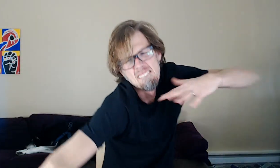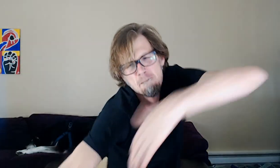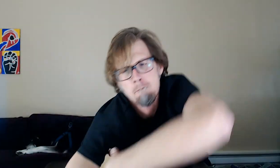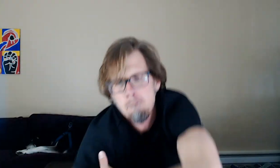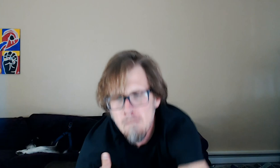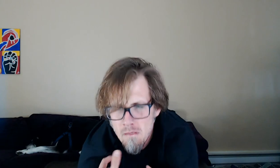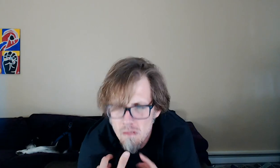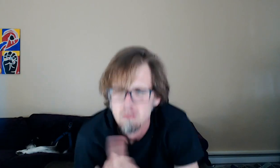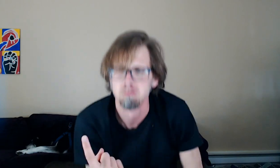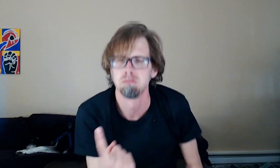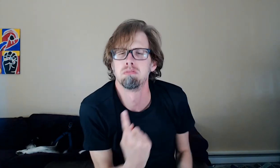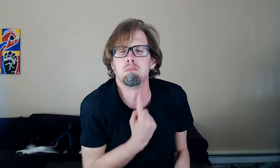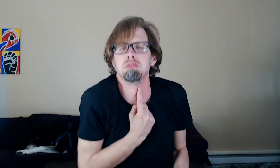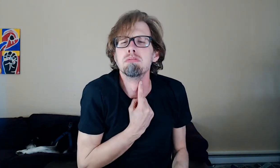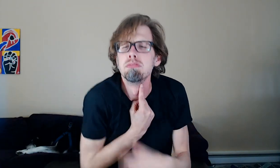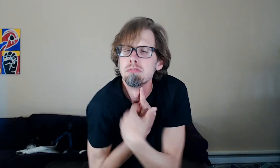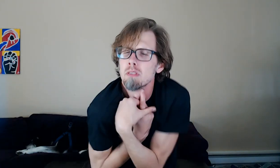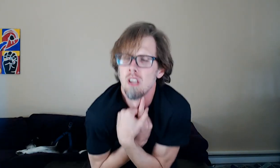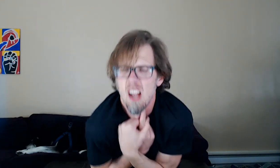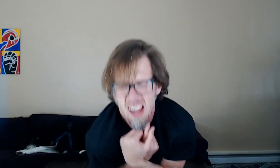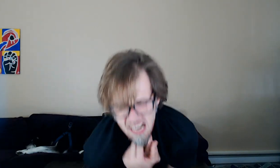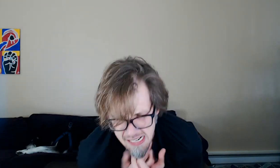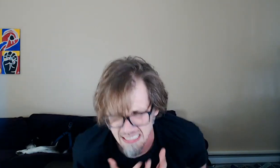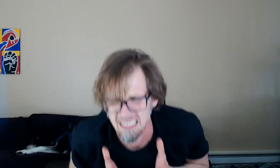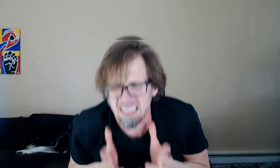have a scrap of old 1x12, so I'm just going to rip it down to the right sizes.